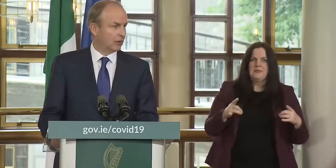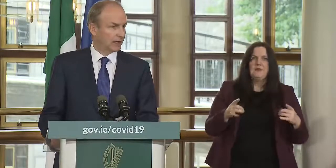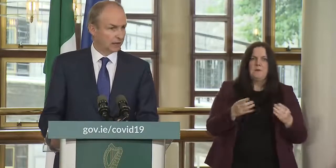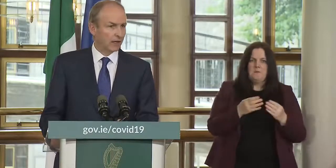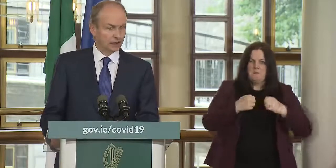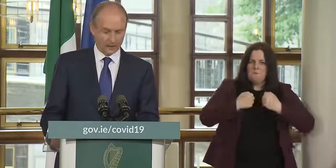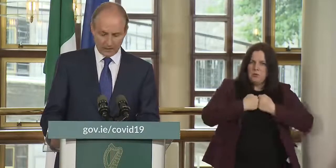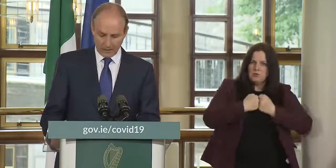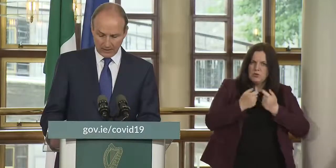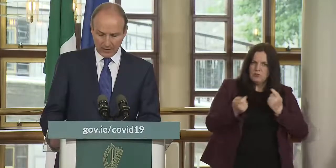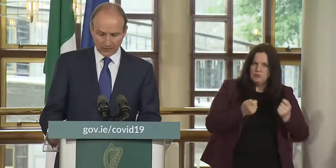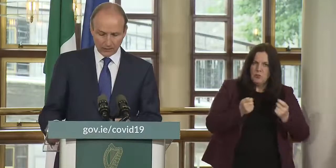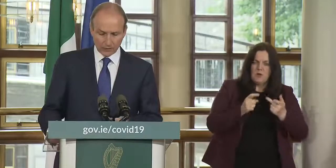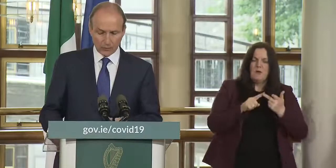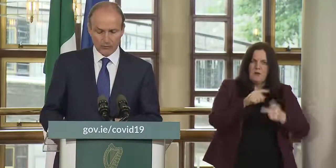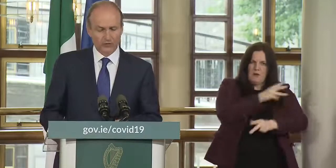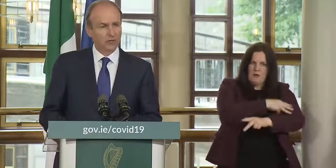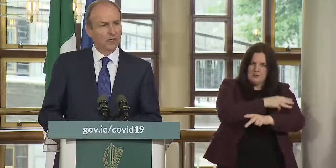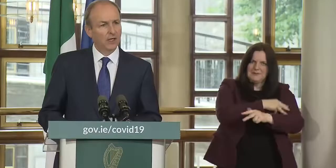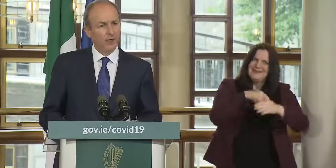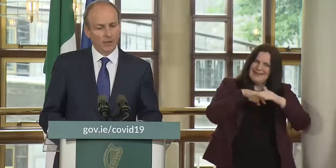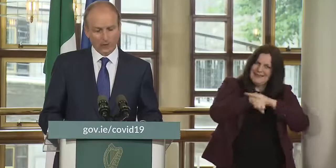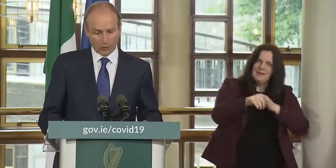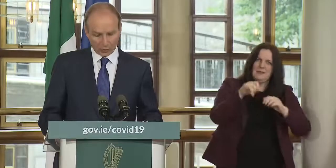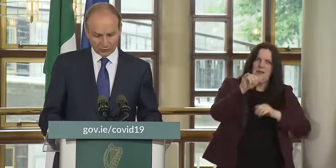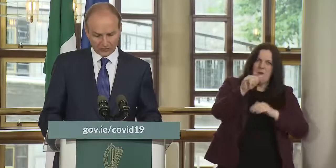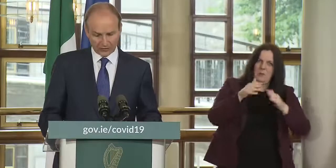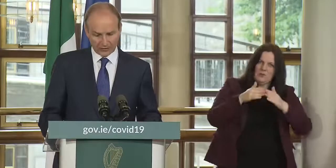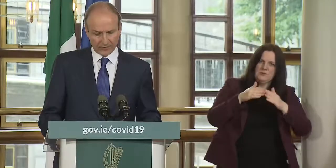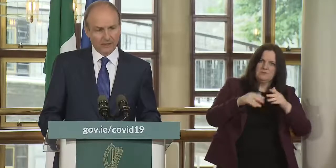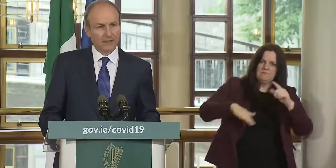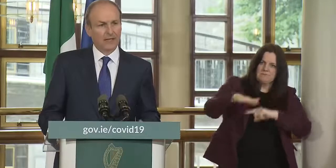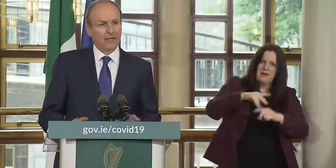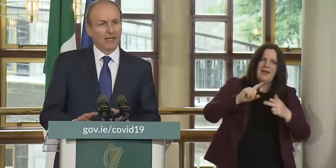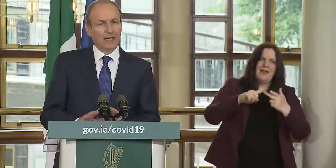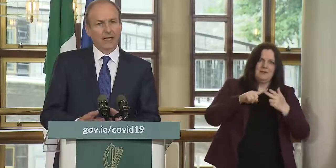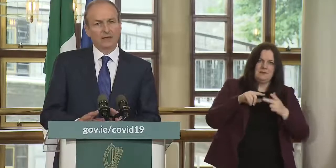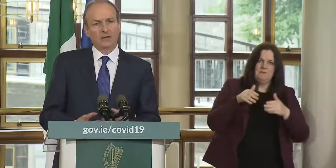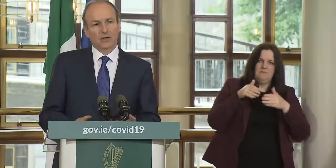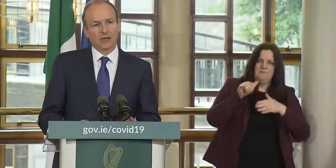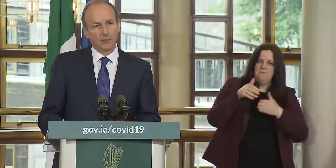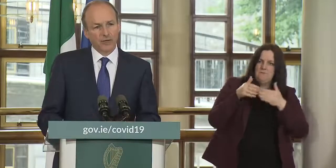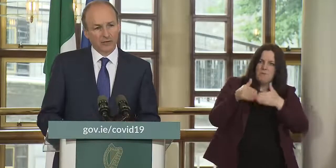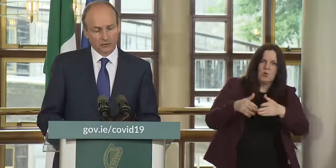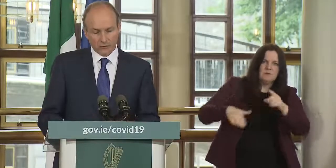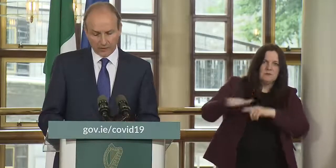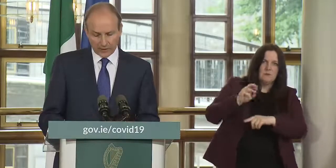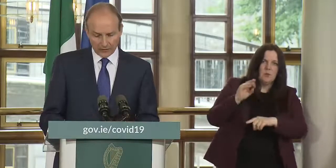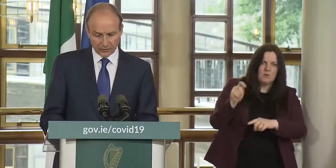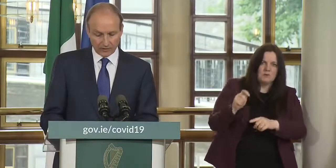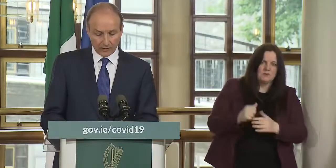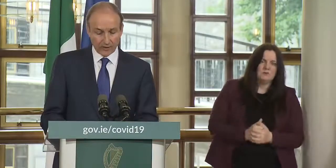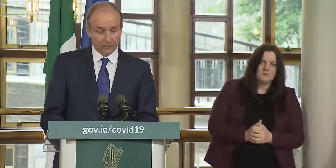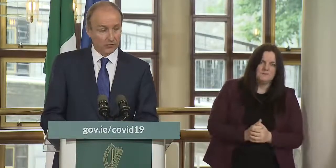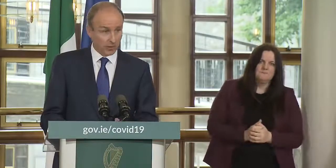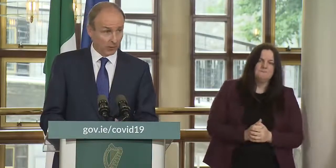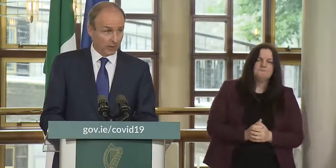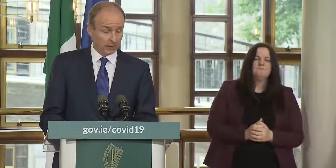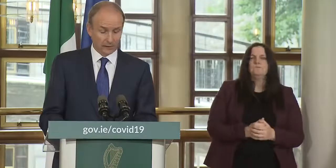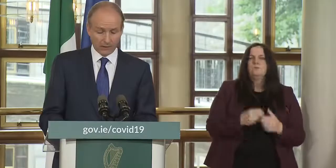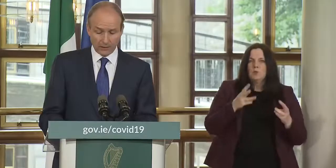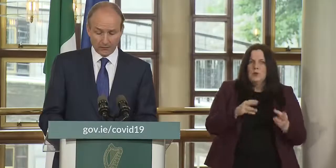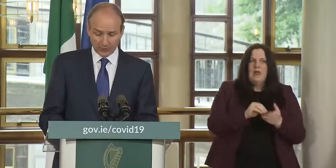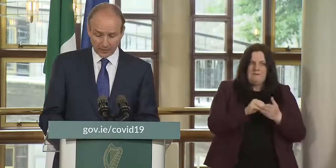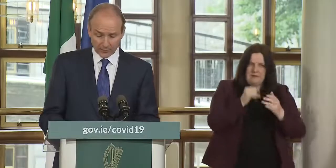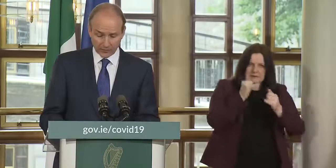control and guardi at airports and ports and a comprehensive communications campaign for the